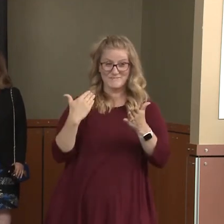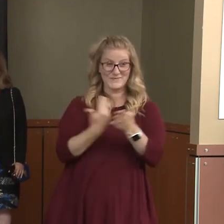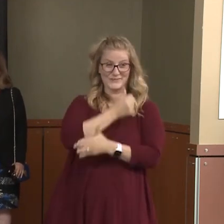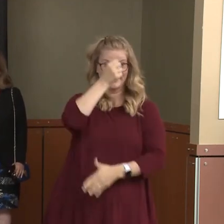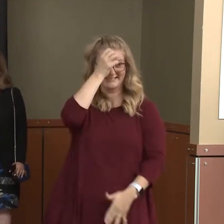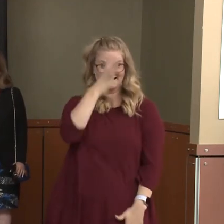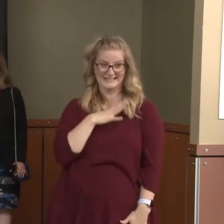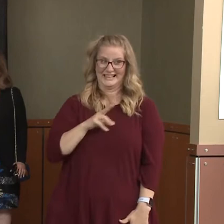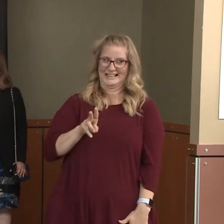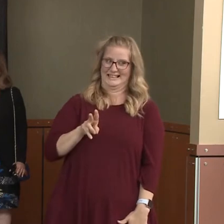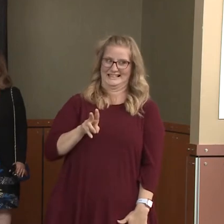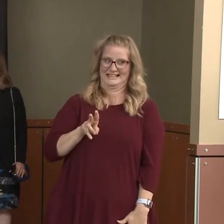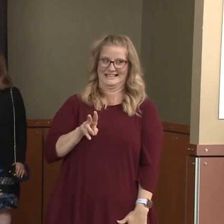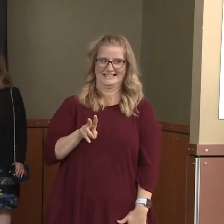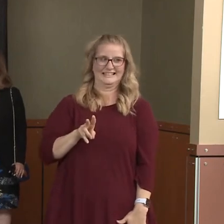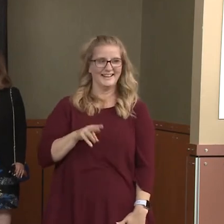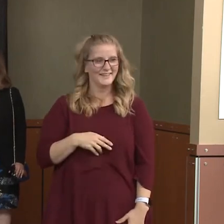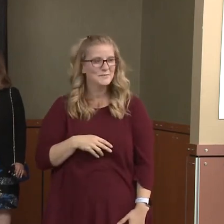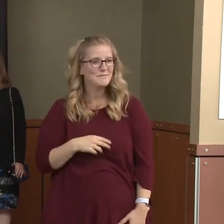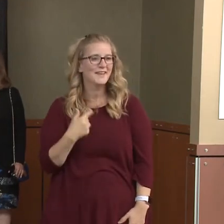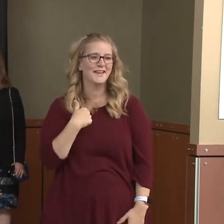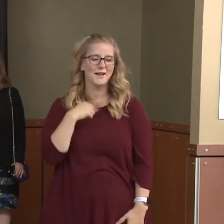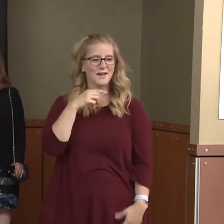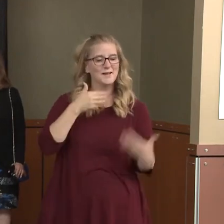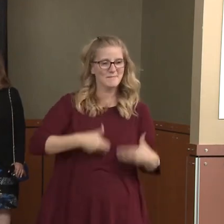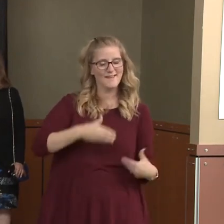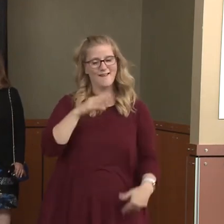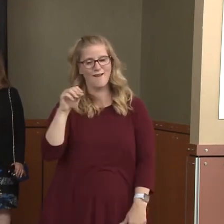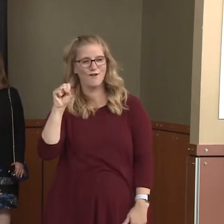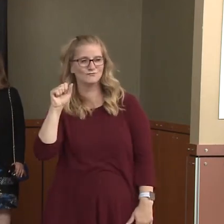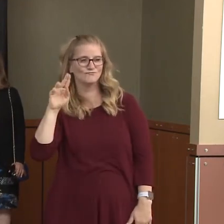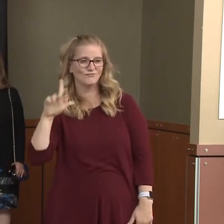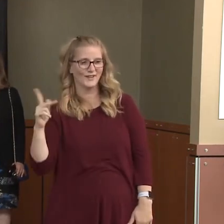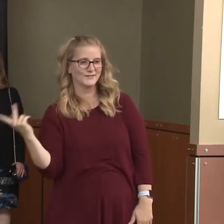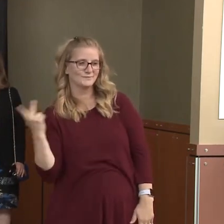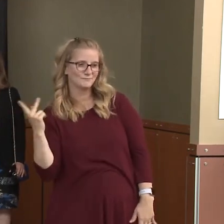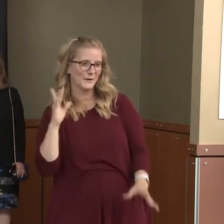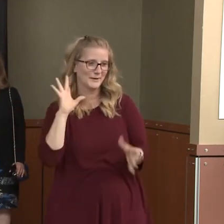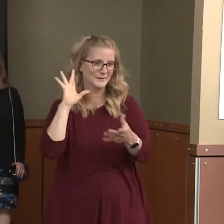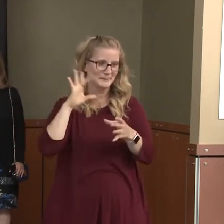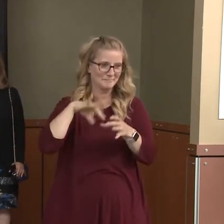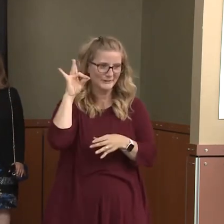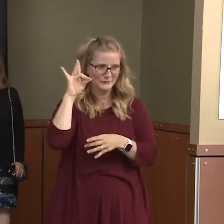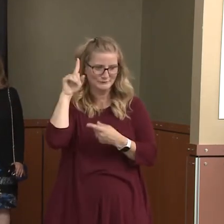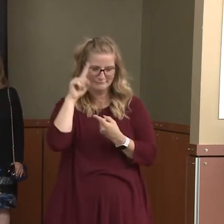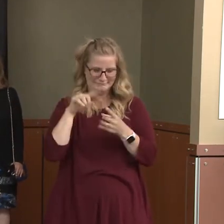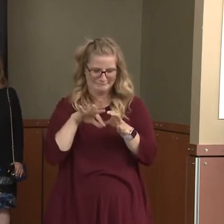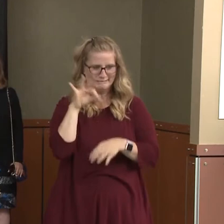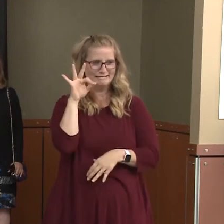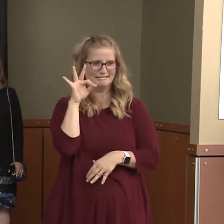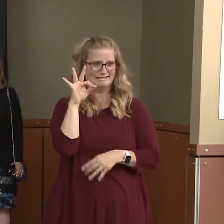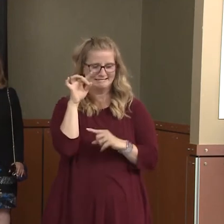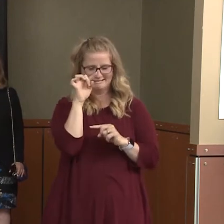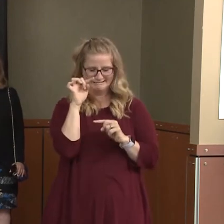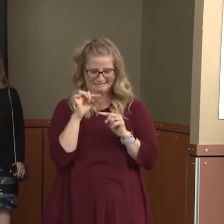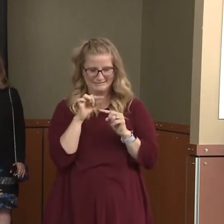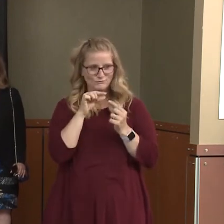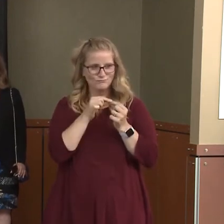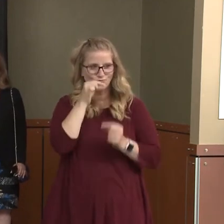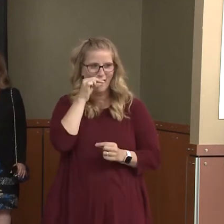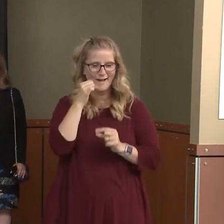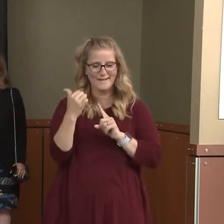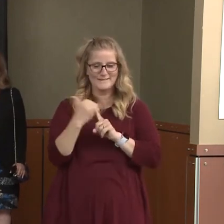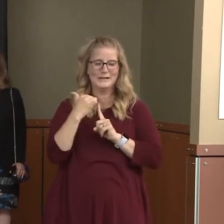here. So we apparently drew the short straw, and we get the opportunity to speak to you all about COVID. But in all seriousness,